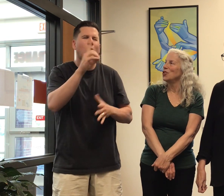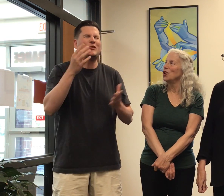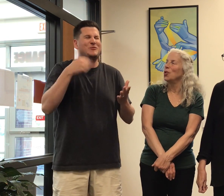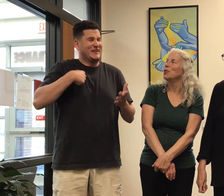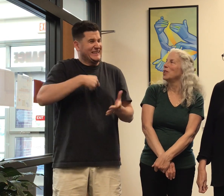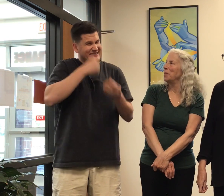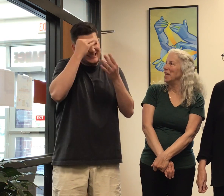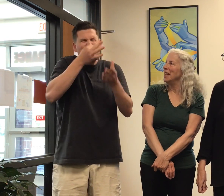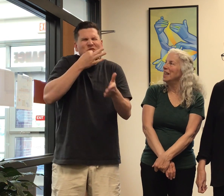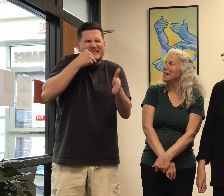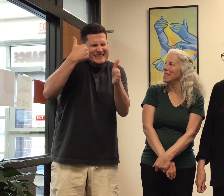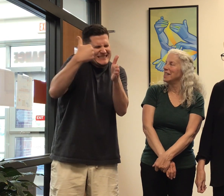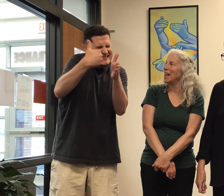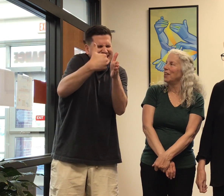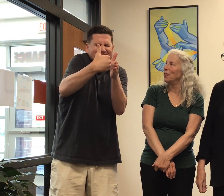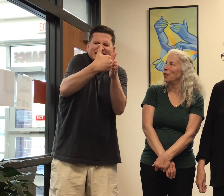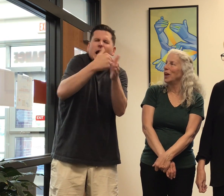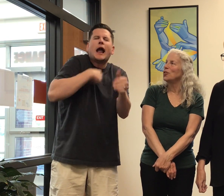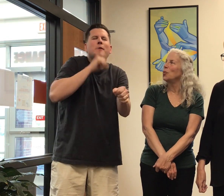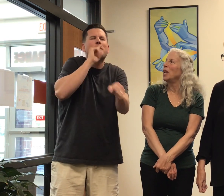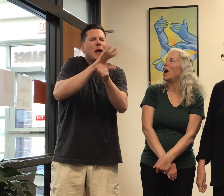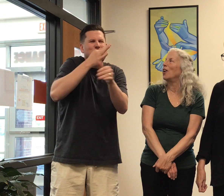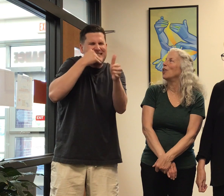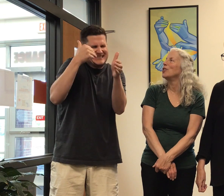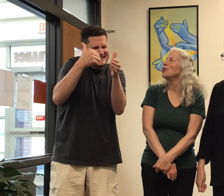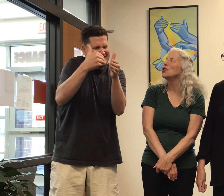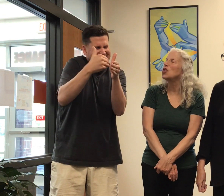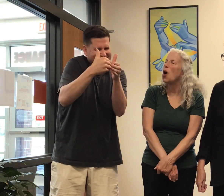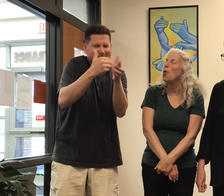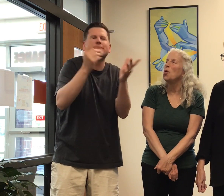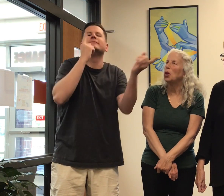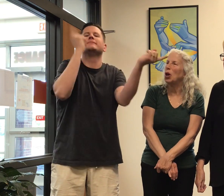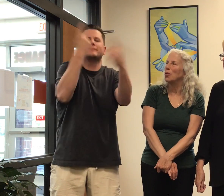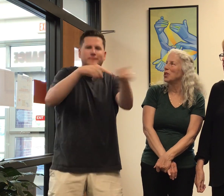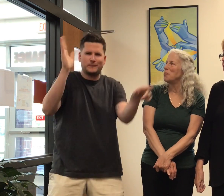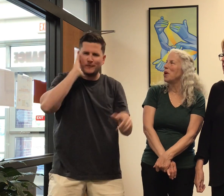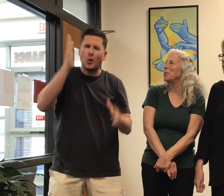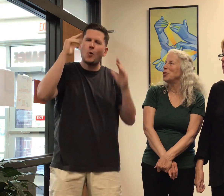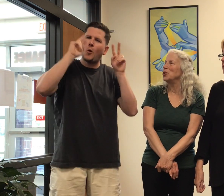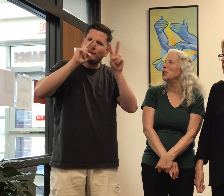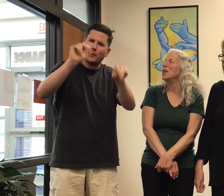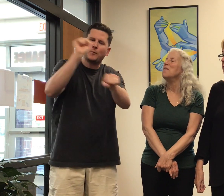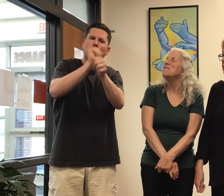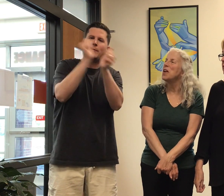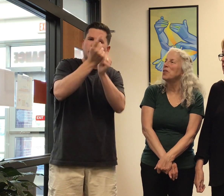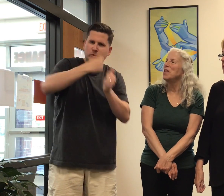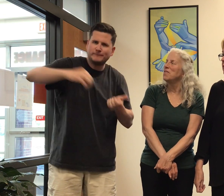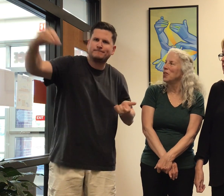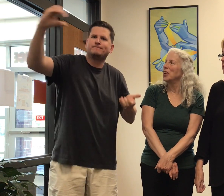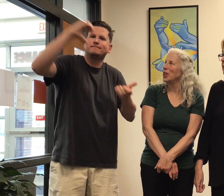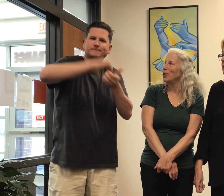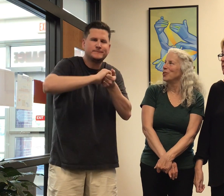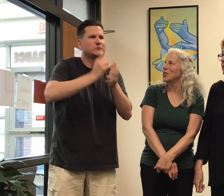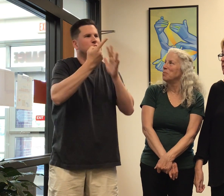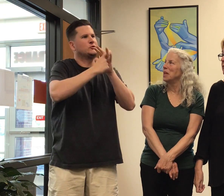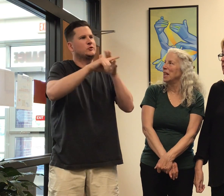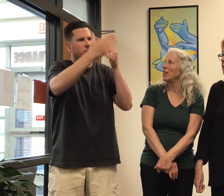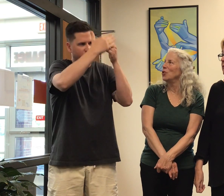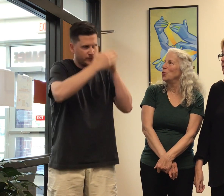to know who's coming in as the executive director. We are so close, I promise you, very, very close to picking the new